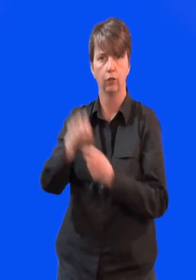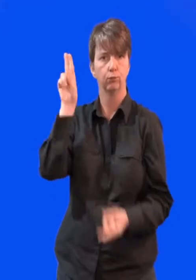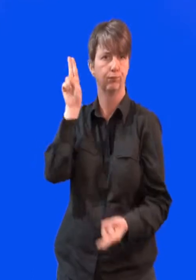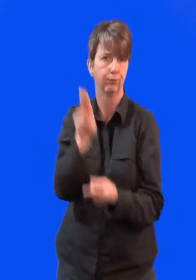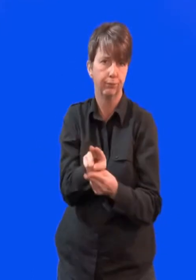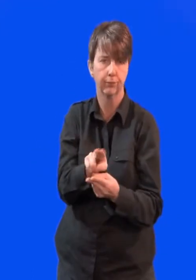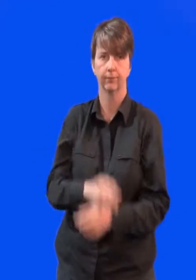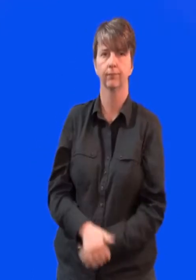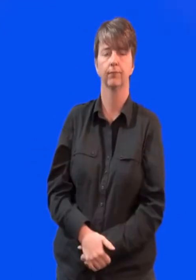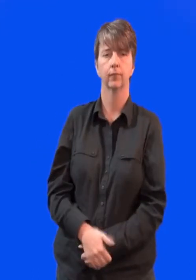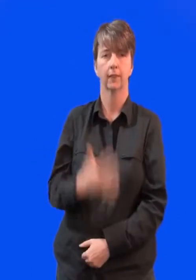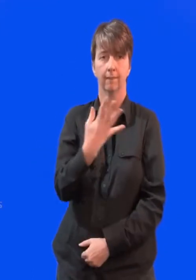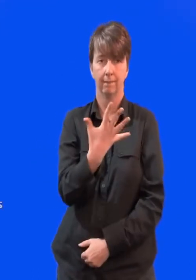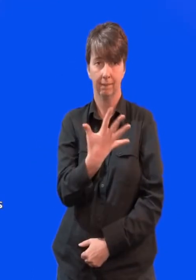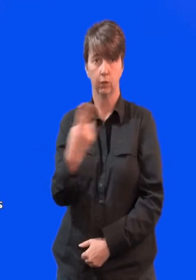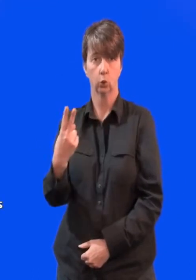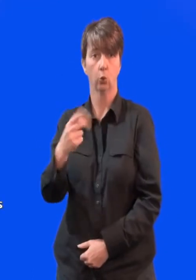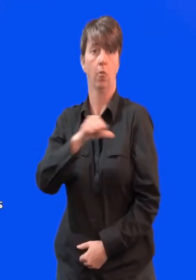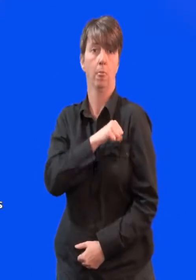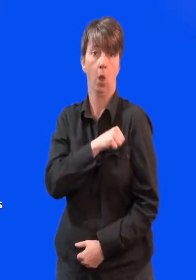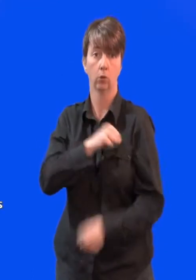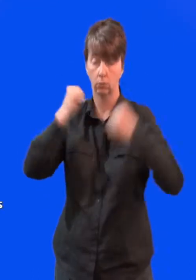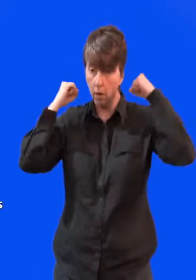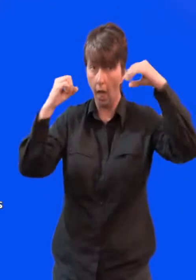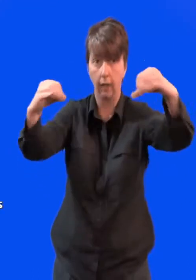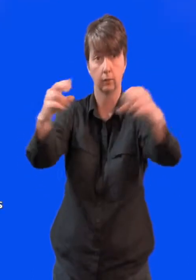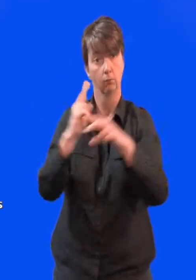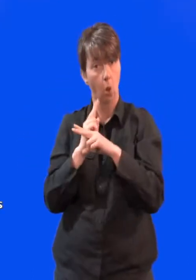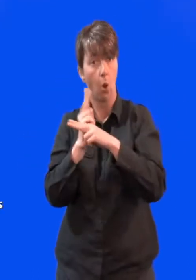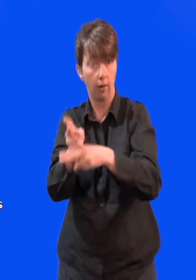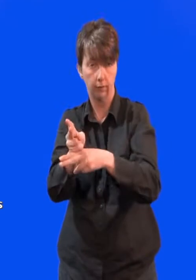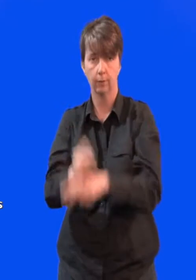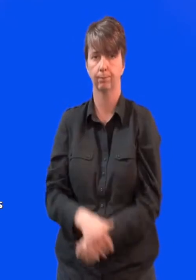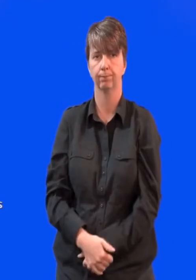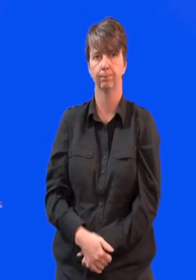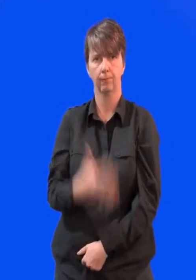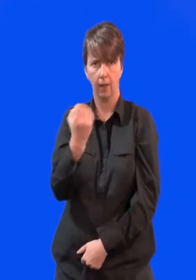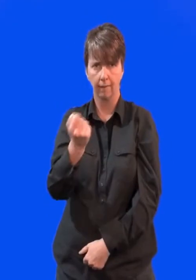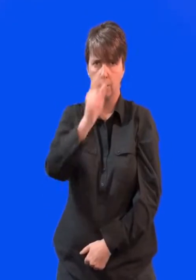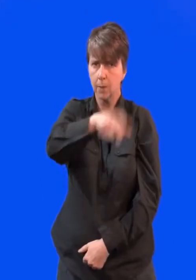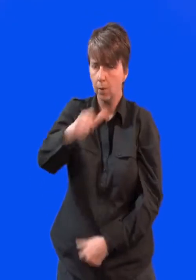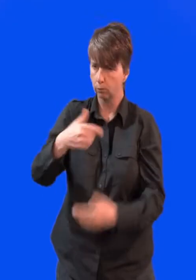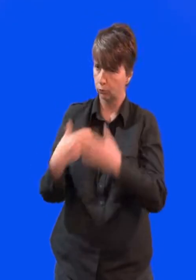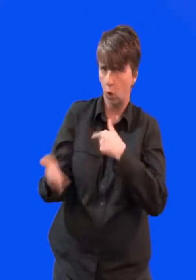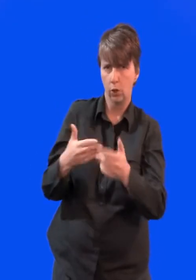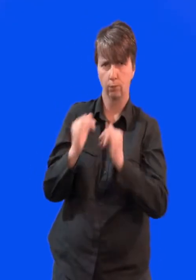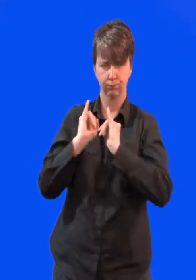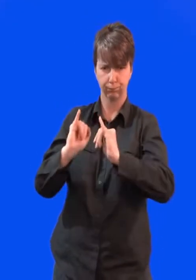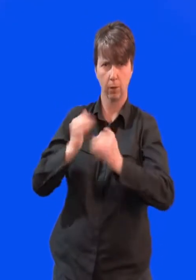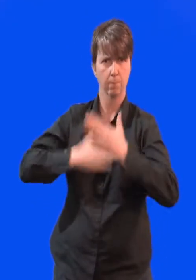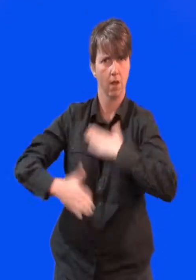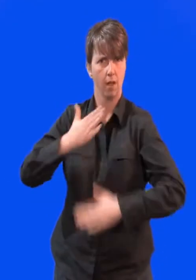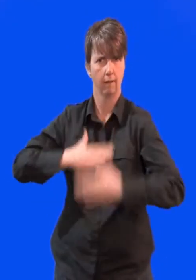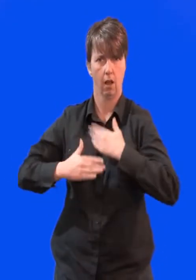advice and things like locks and lights. Our council also maintained 52,000 street lights. Has people who deal with antisocial